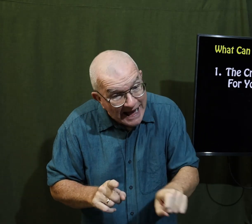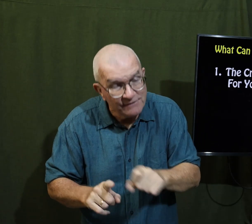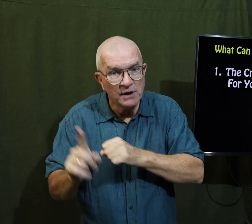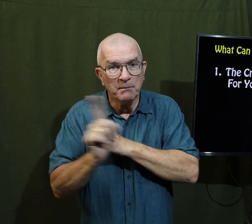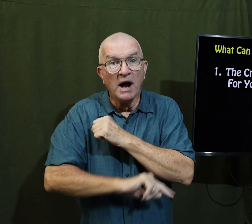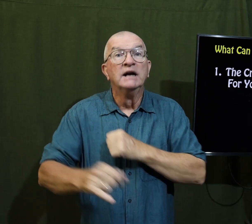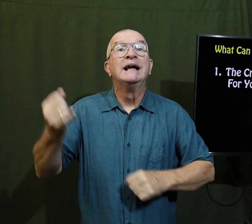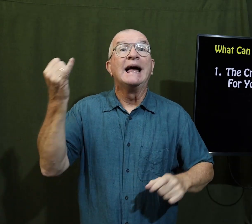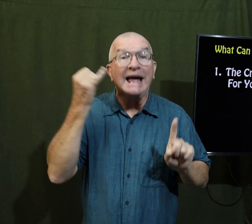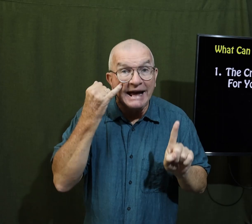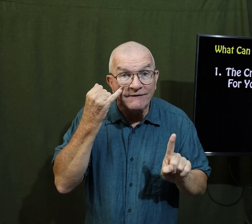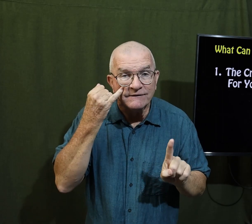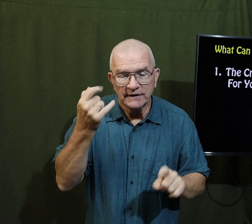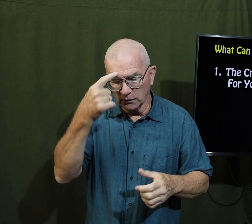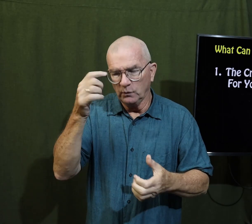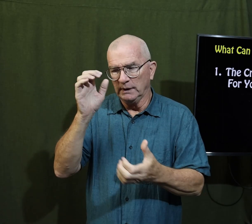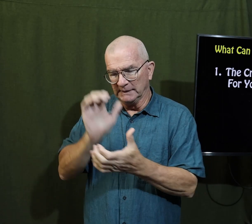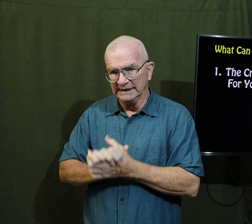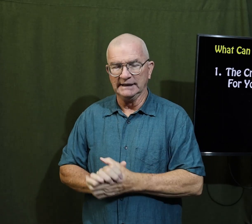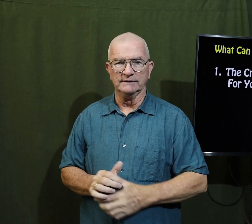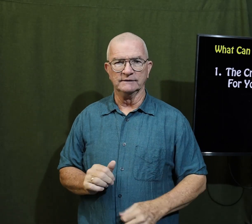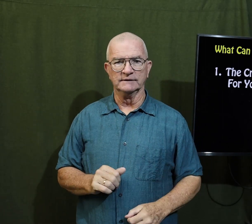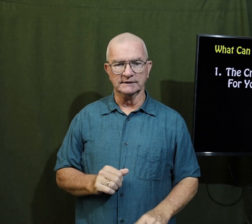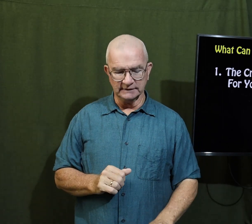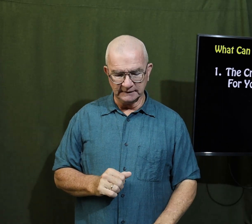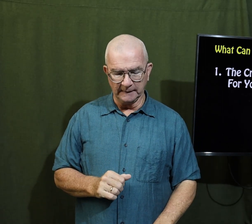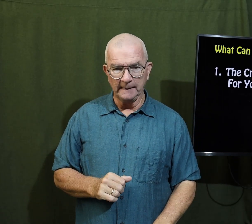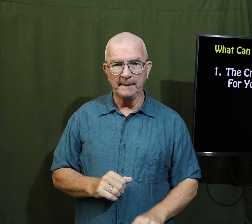and he will not have to punish if we believe